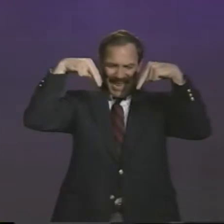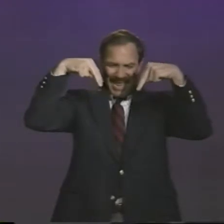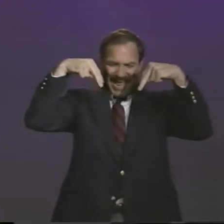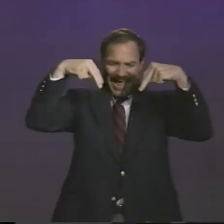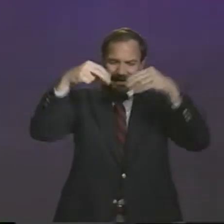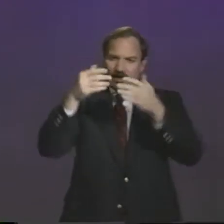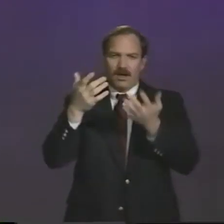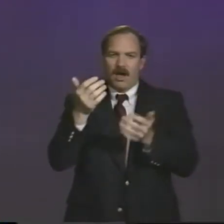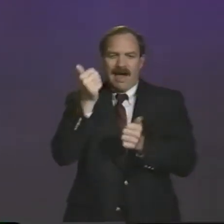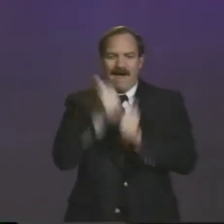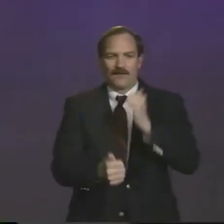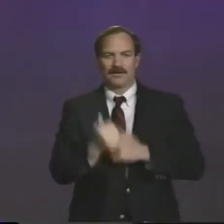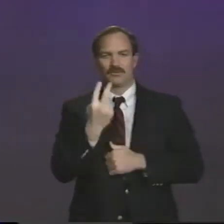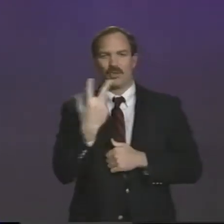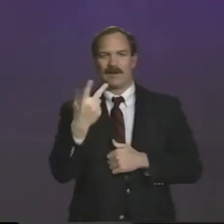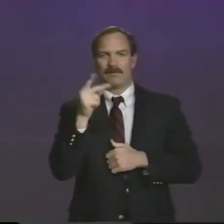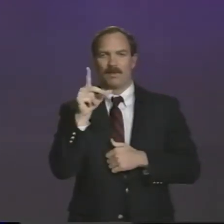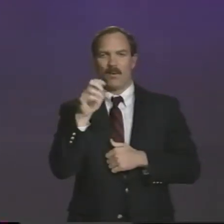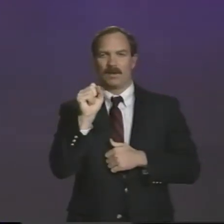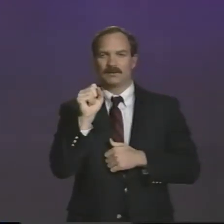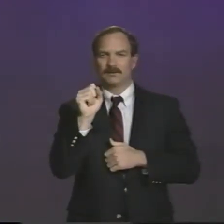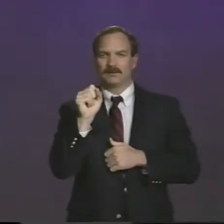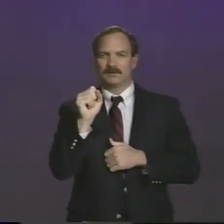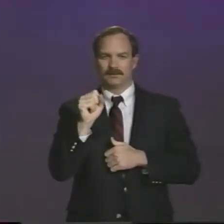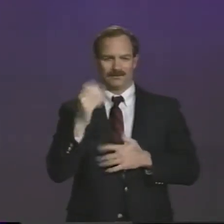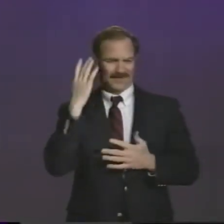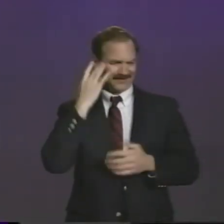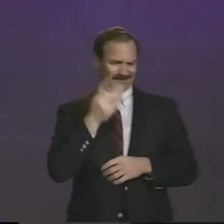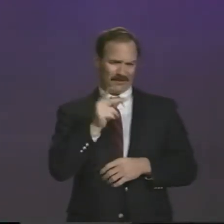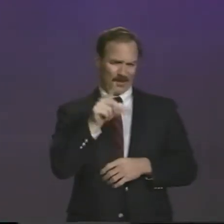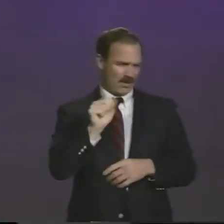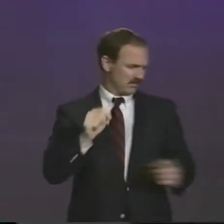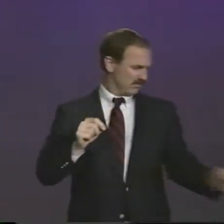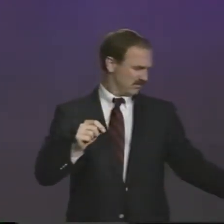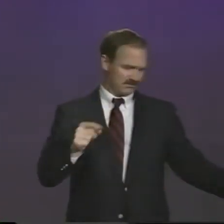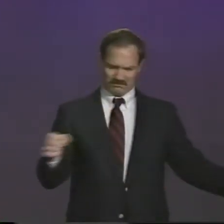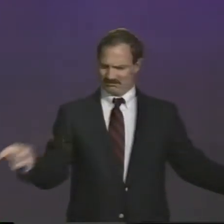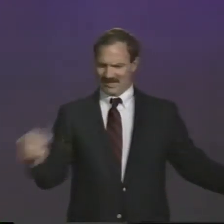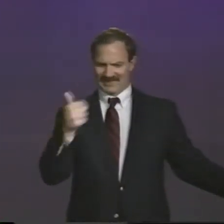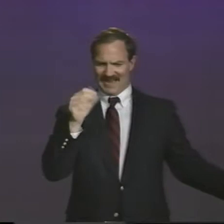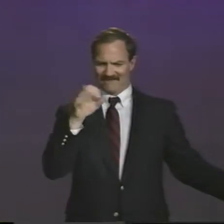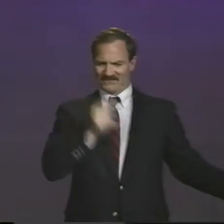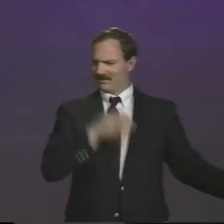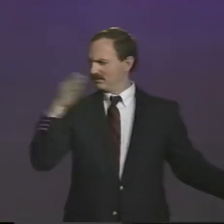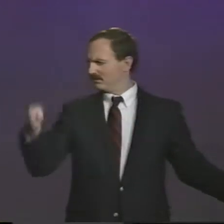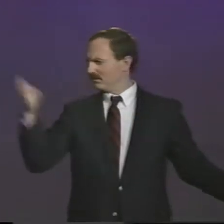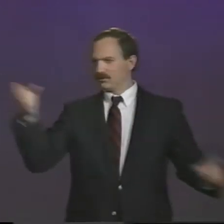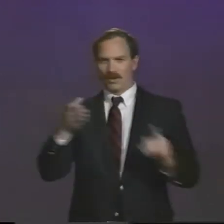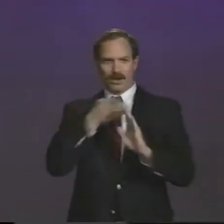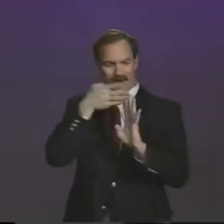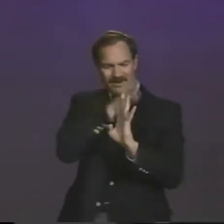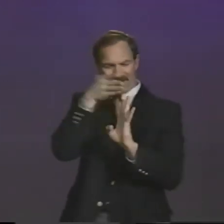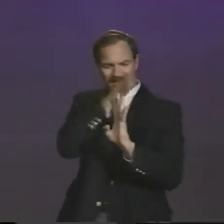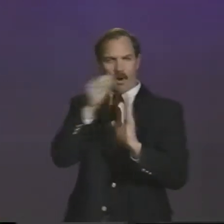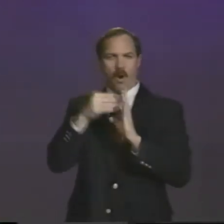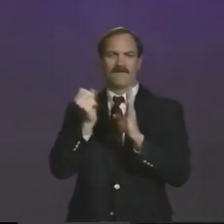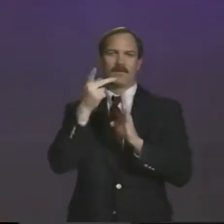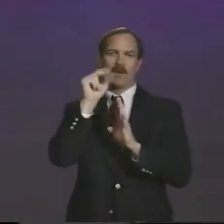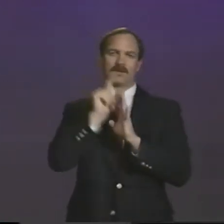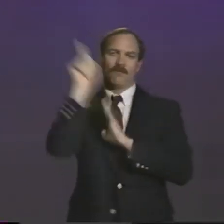gatekeepers, who have to be pretty closely lined up down the slope because the poles generally are only ten feet apart from each other. And as